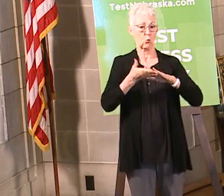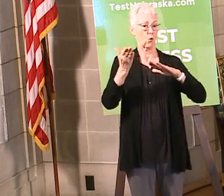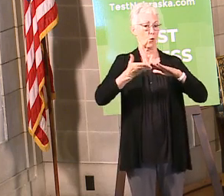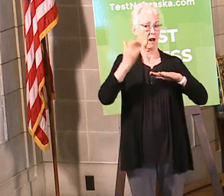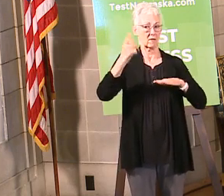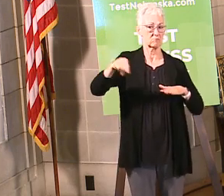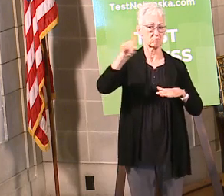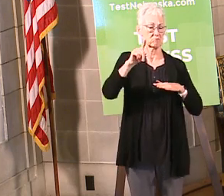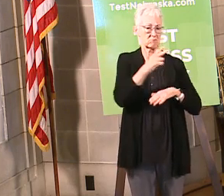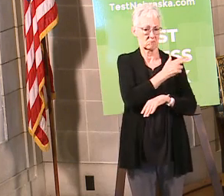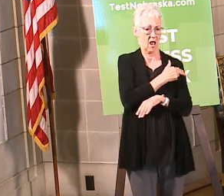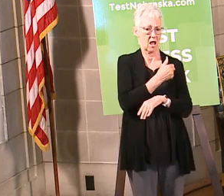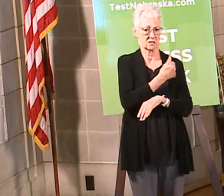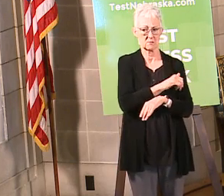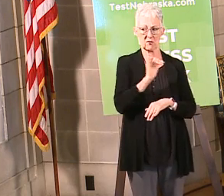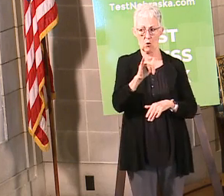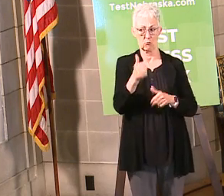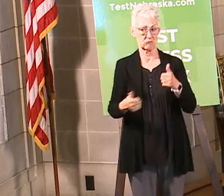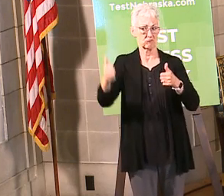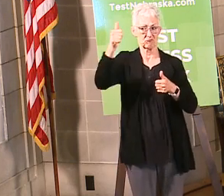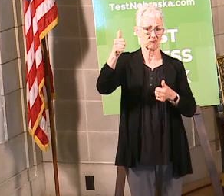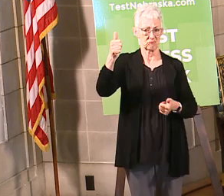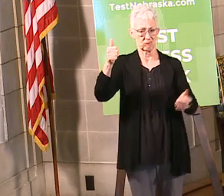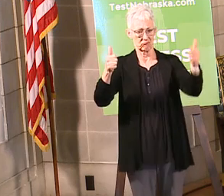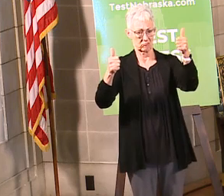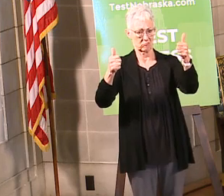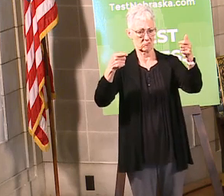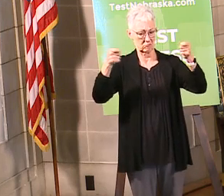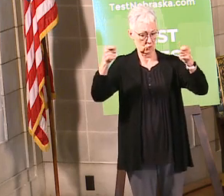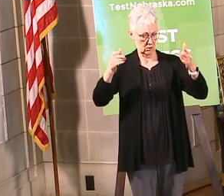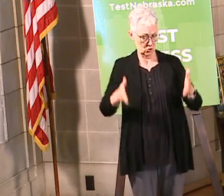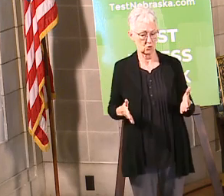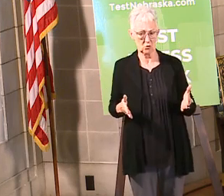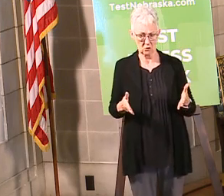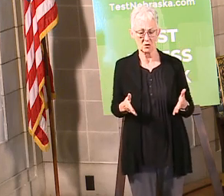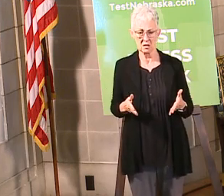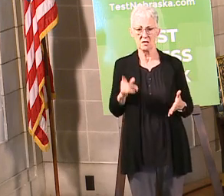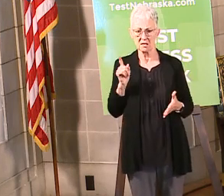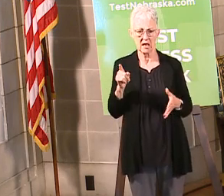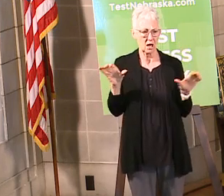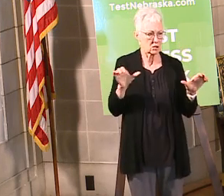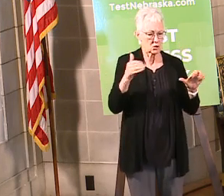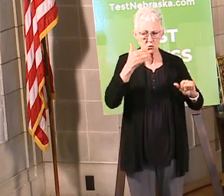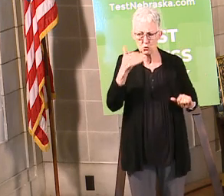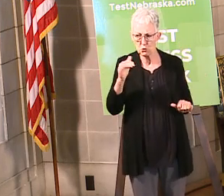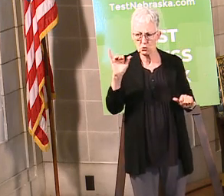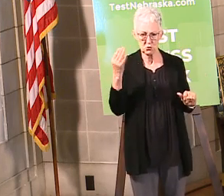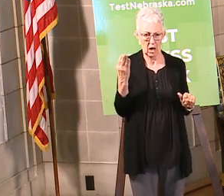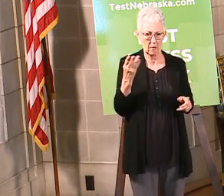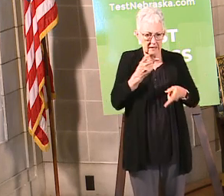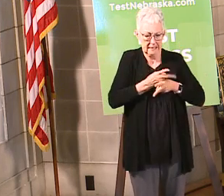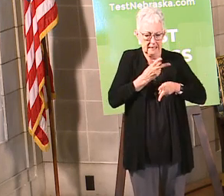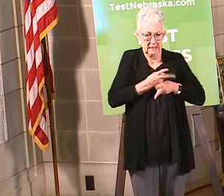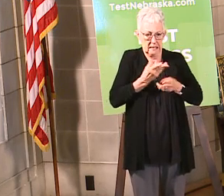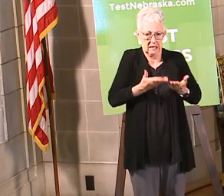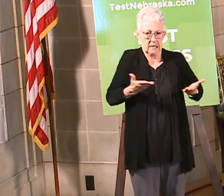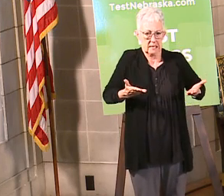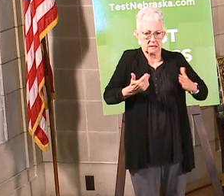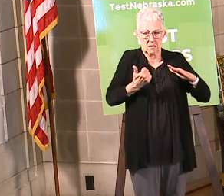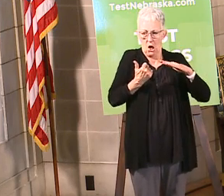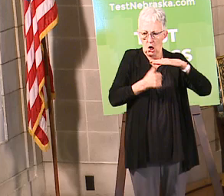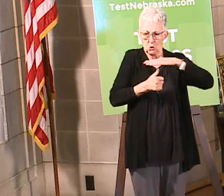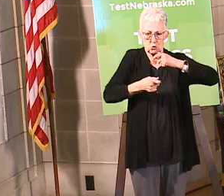when the situation happened in Lexington, even when the situation happened in Sioux City, they did an excellent job of keeping things under